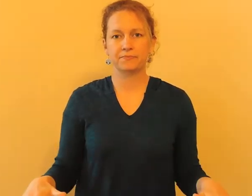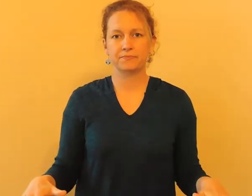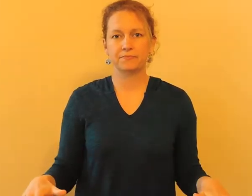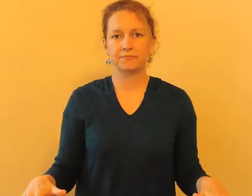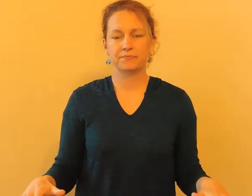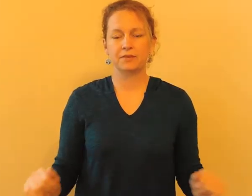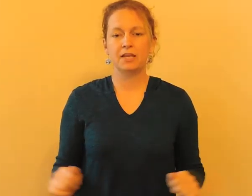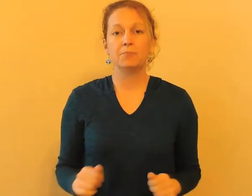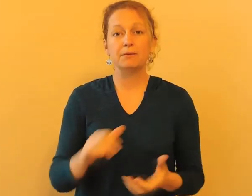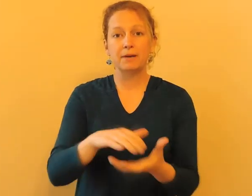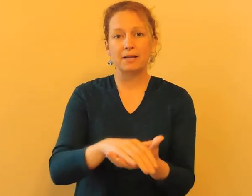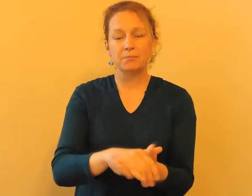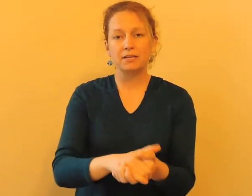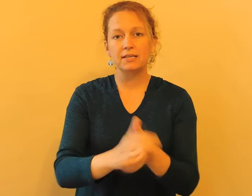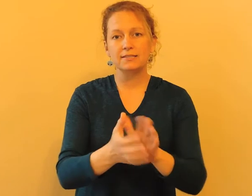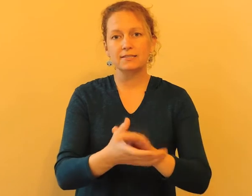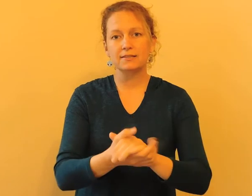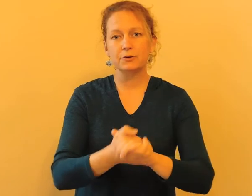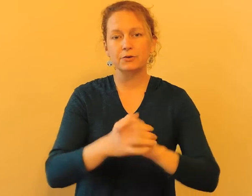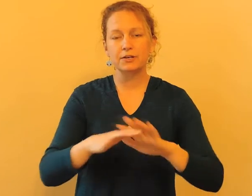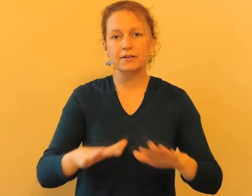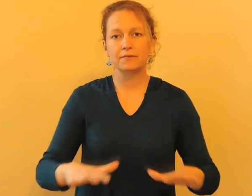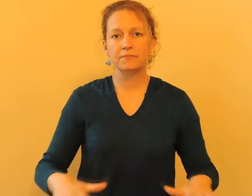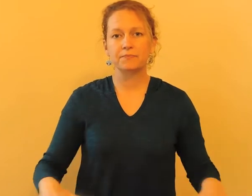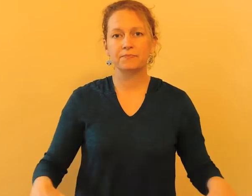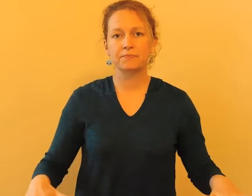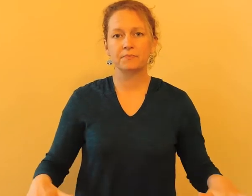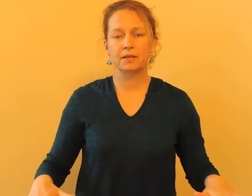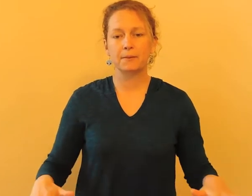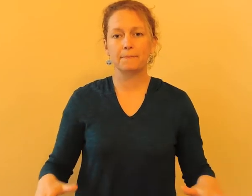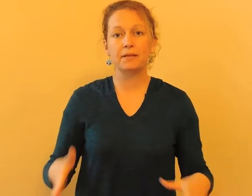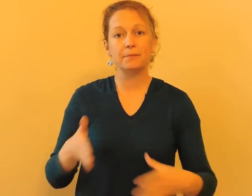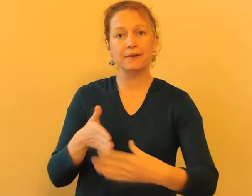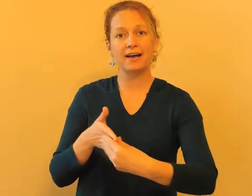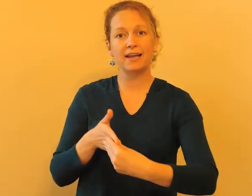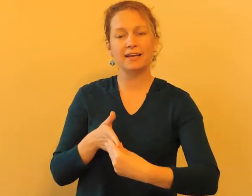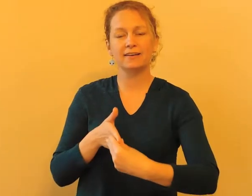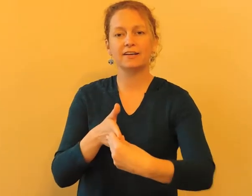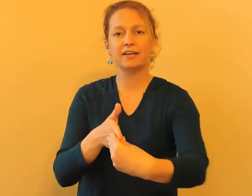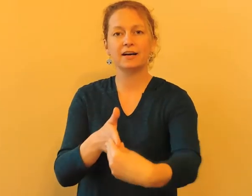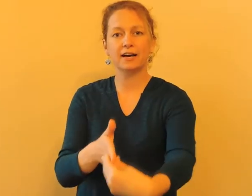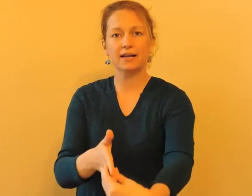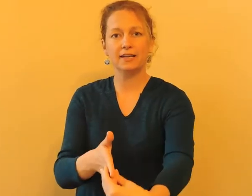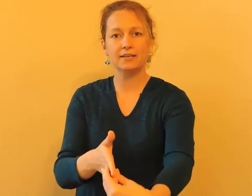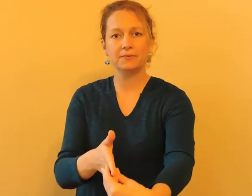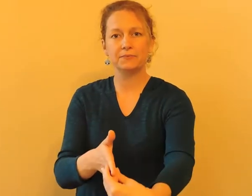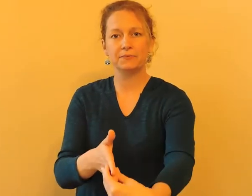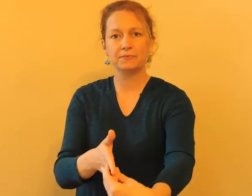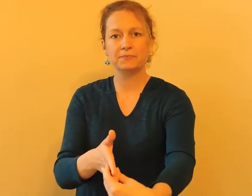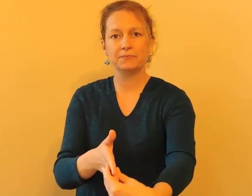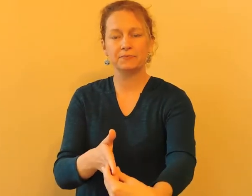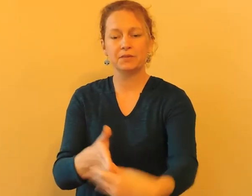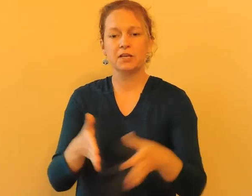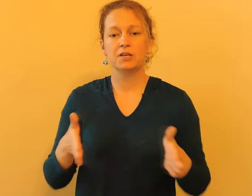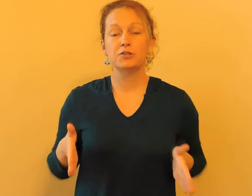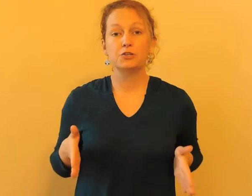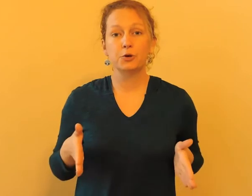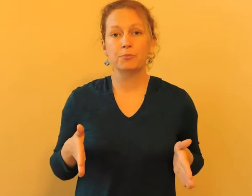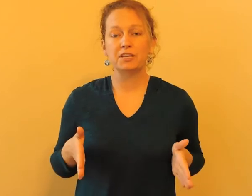Peace. my peace, Lord. Be my guide. Be me